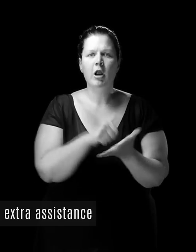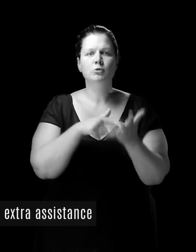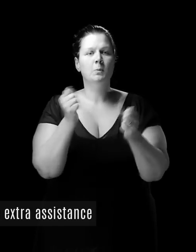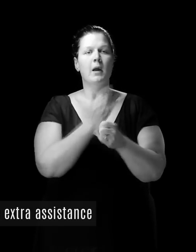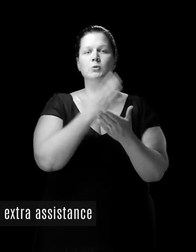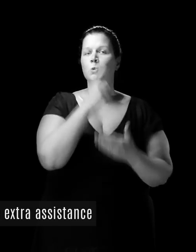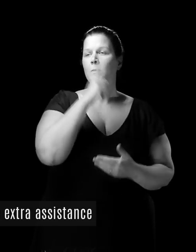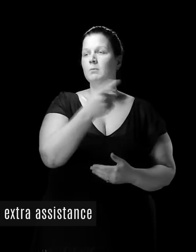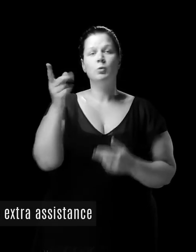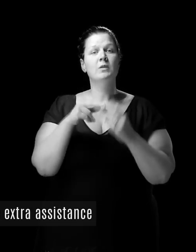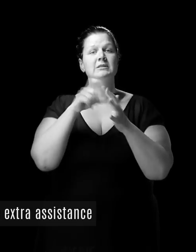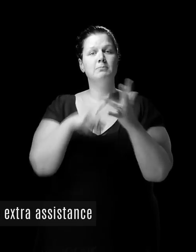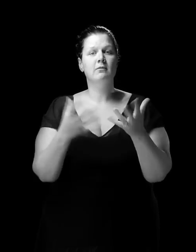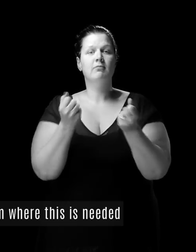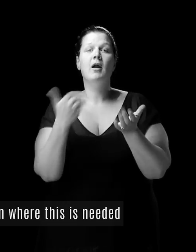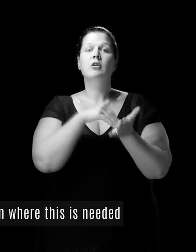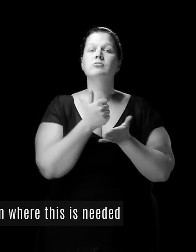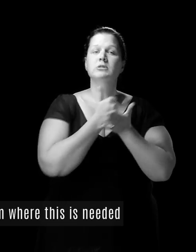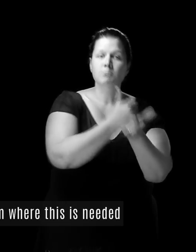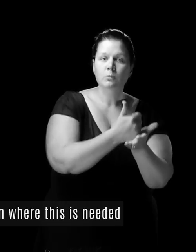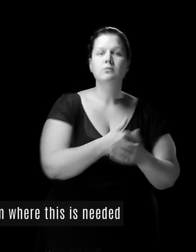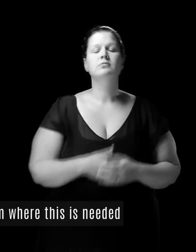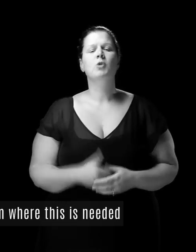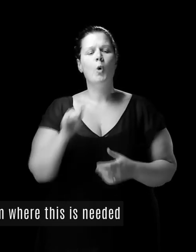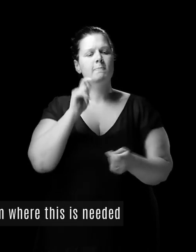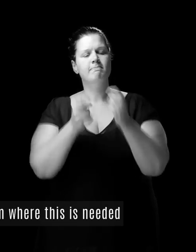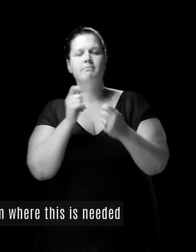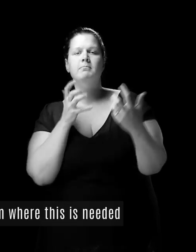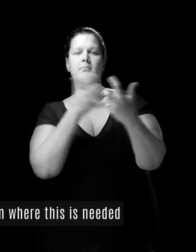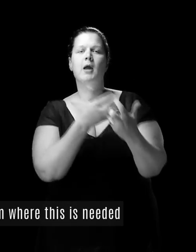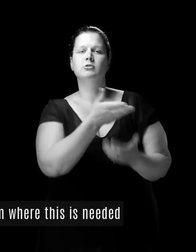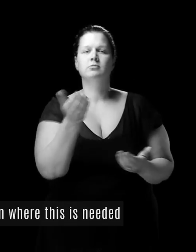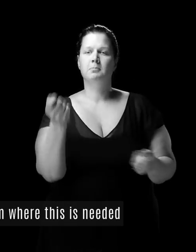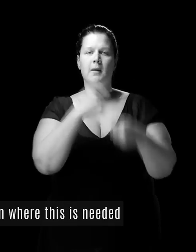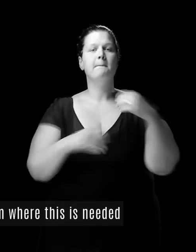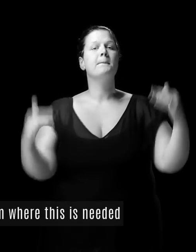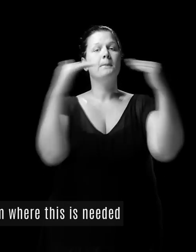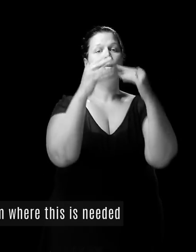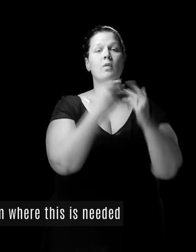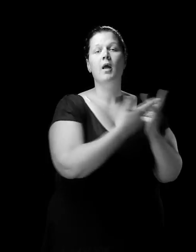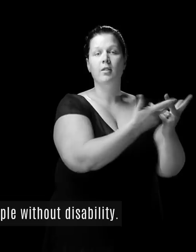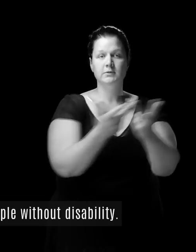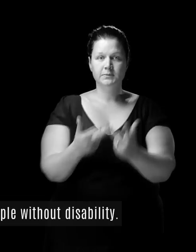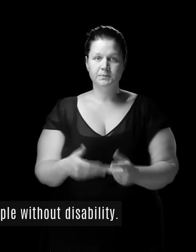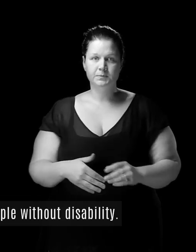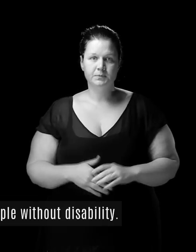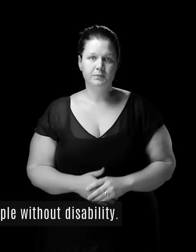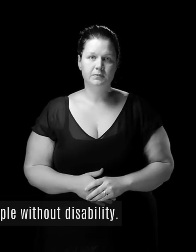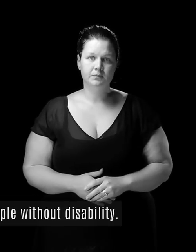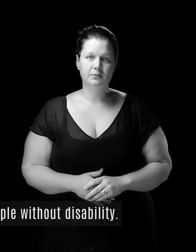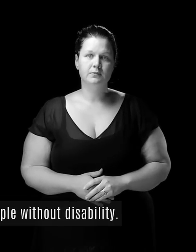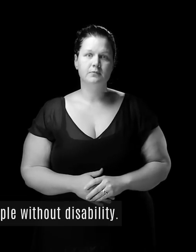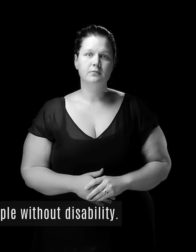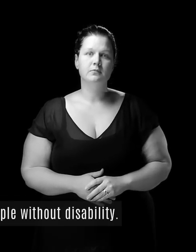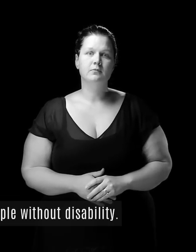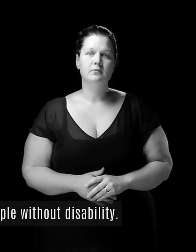receive some extra assistance, or have practical changes made for them where this is needed, to put them in the same